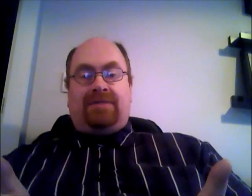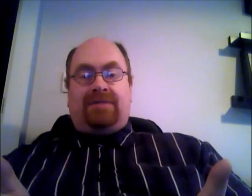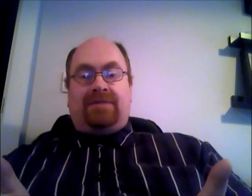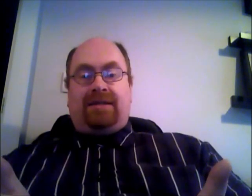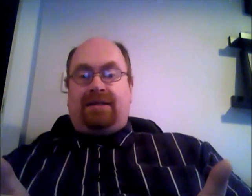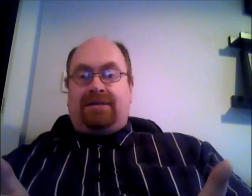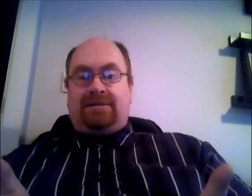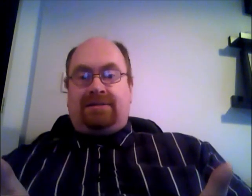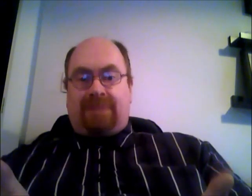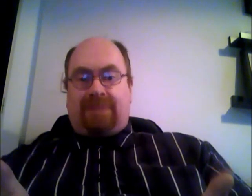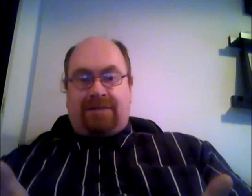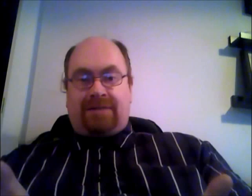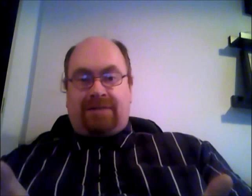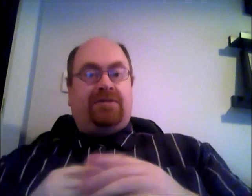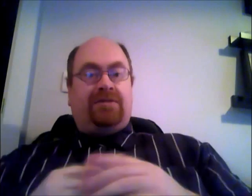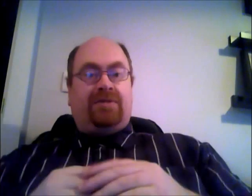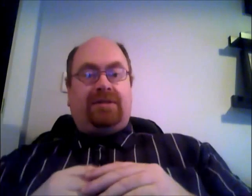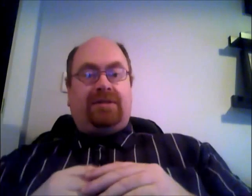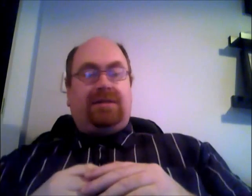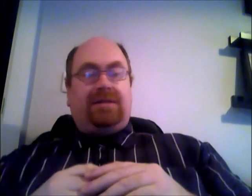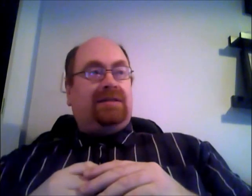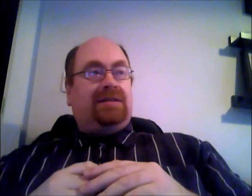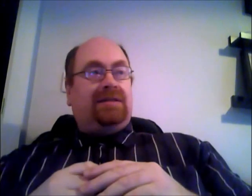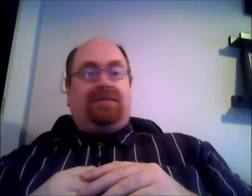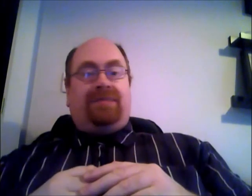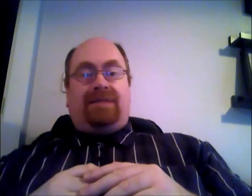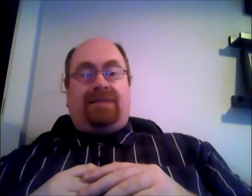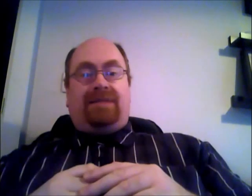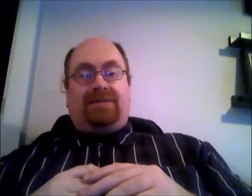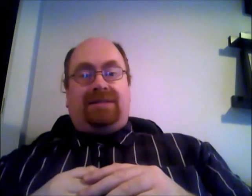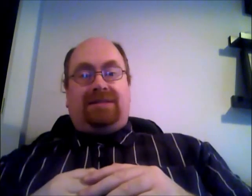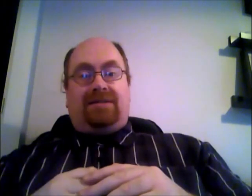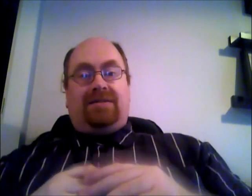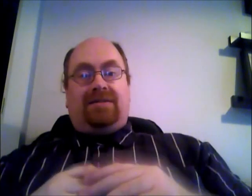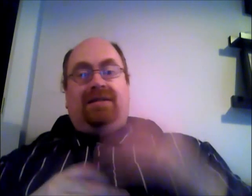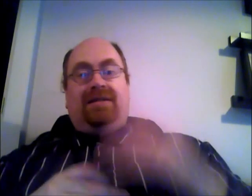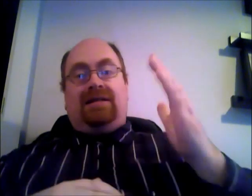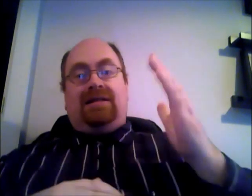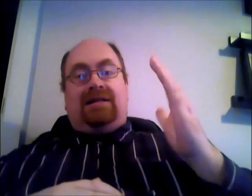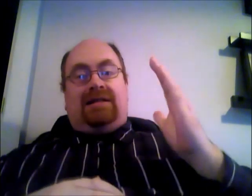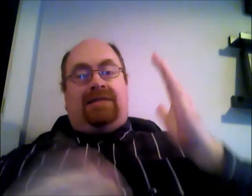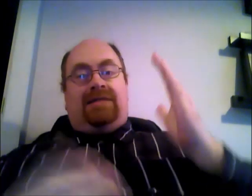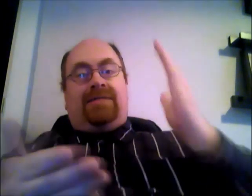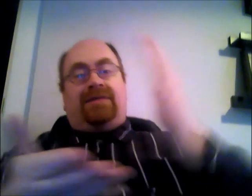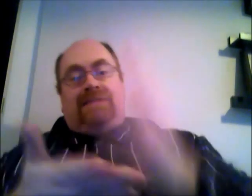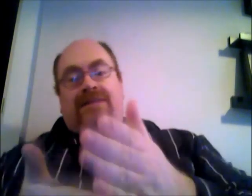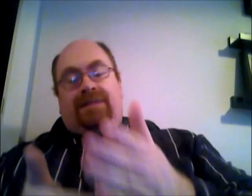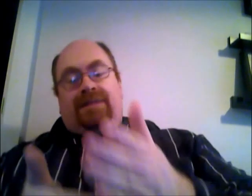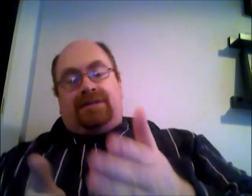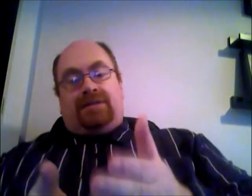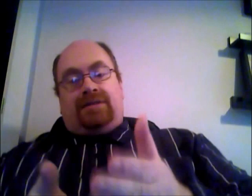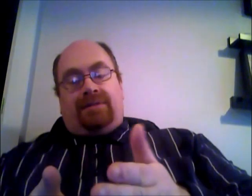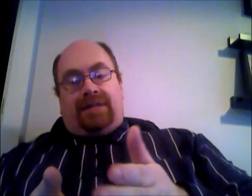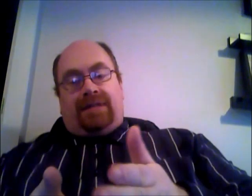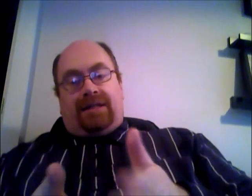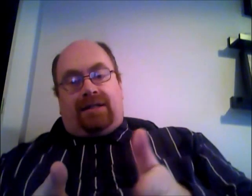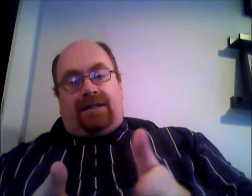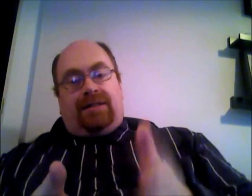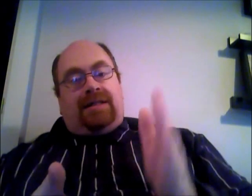privatizing irish water it'll make absolutely no sense at all it'll make no sense because no company will take it on they'd have to